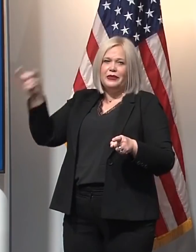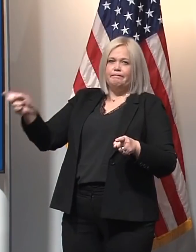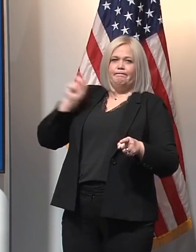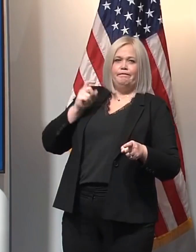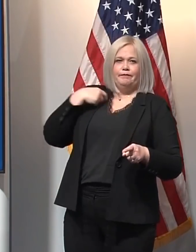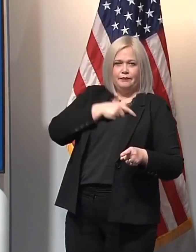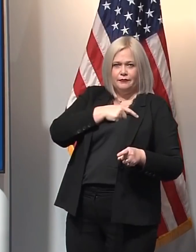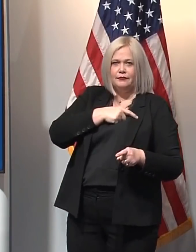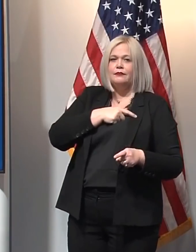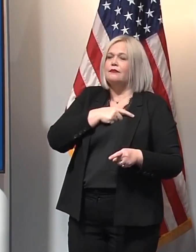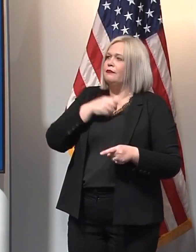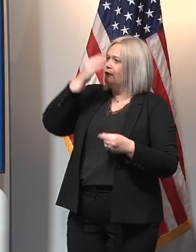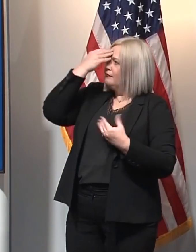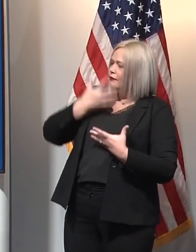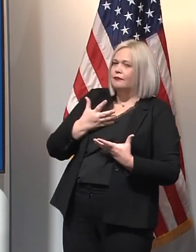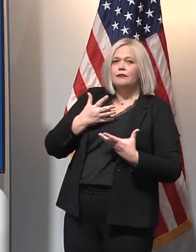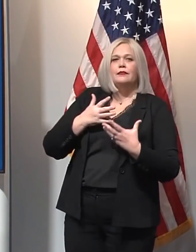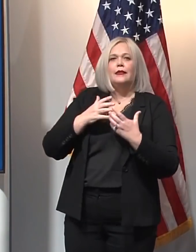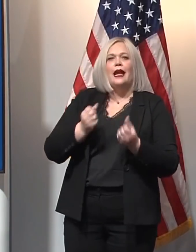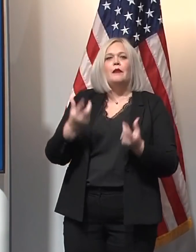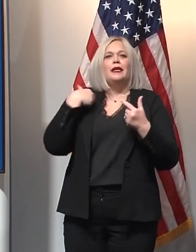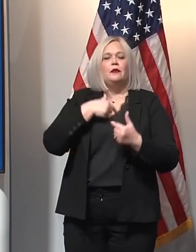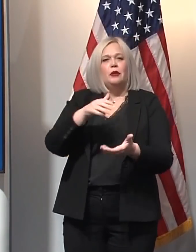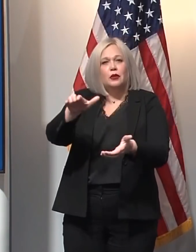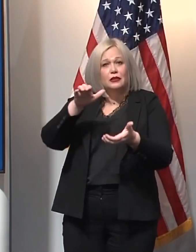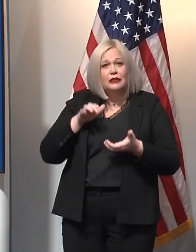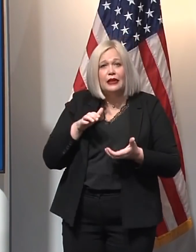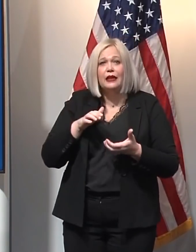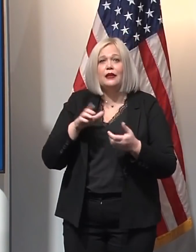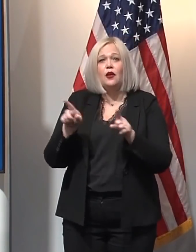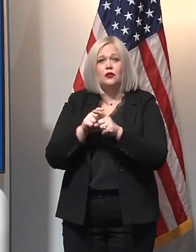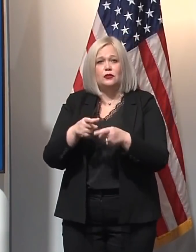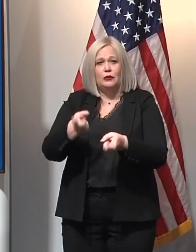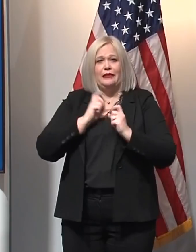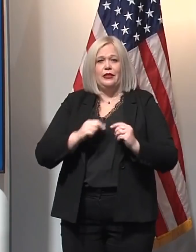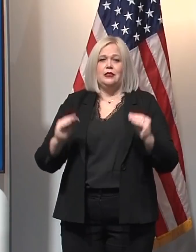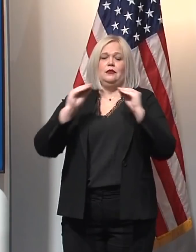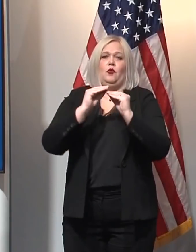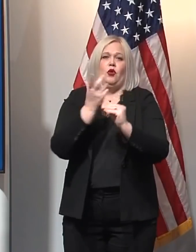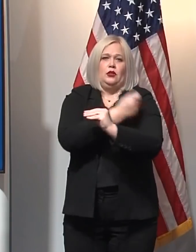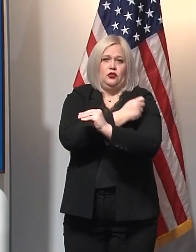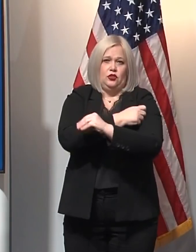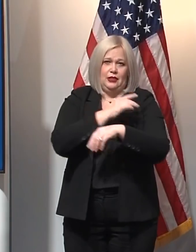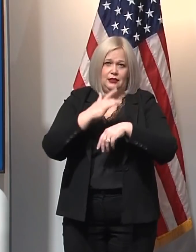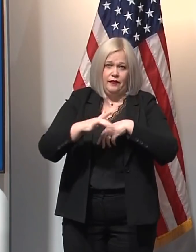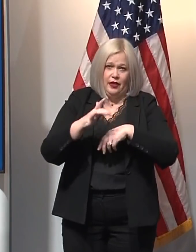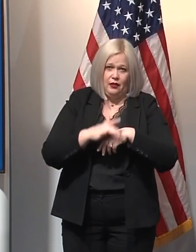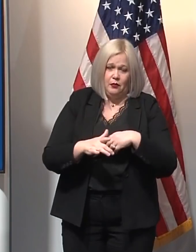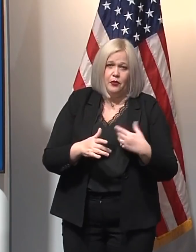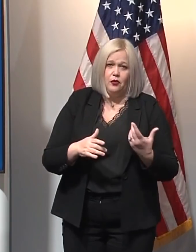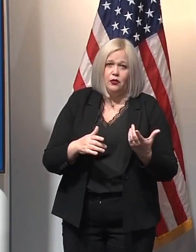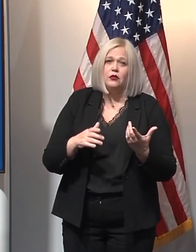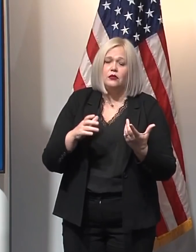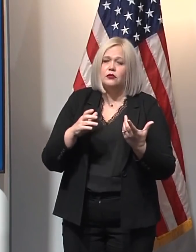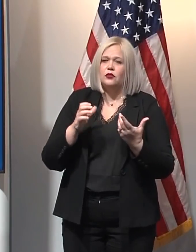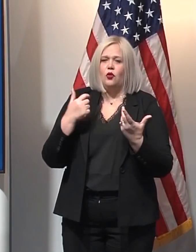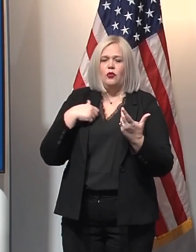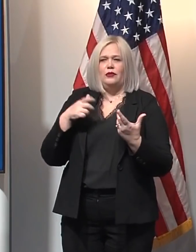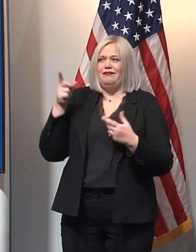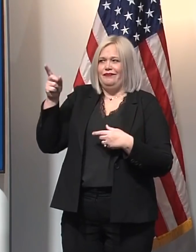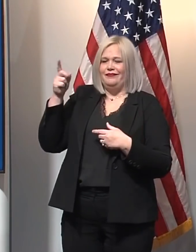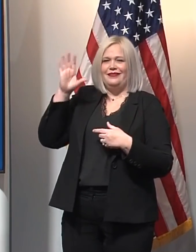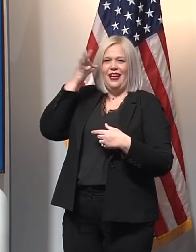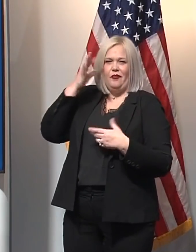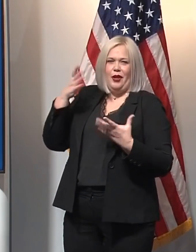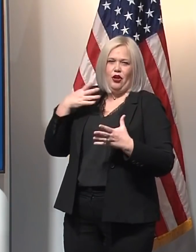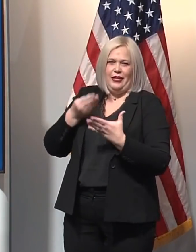insight, transparency, continually increasing the number of vaccines that are coming online and have already pre-purchased a lot